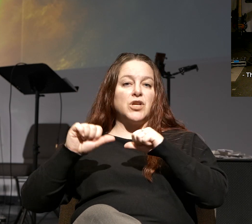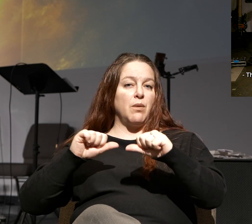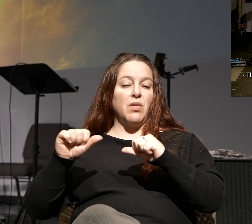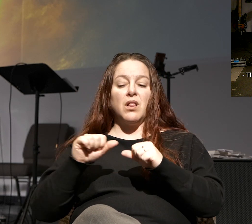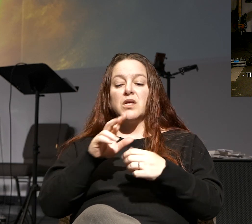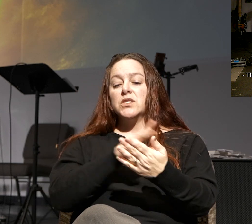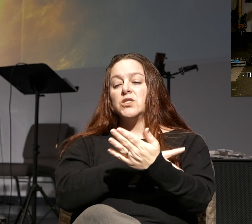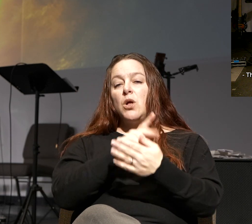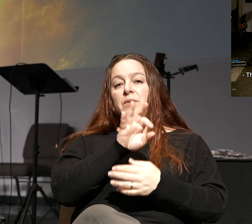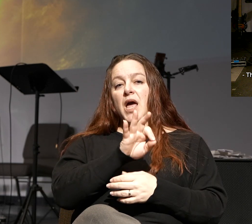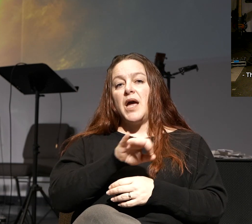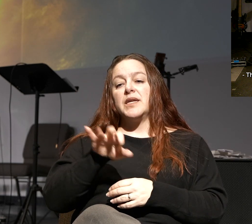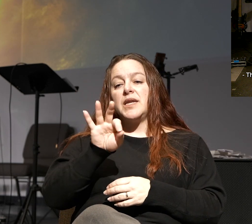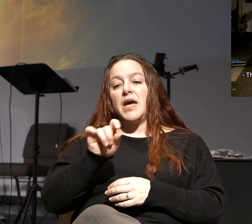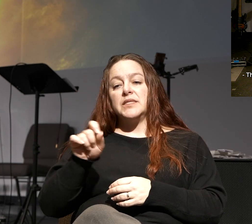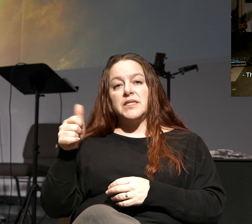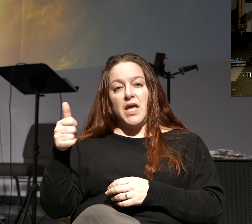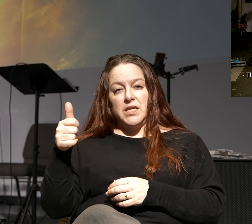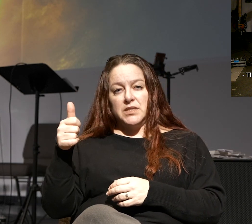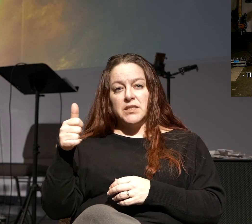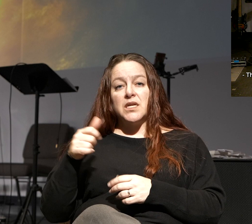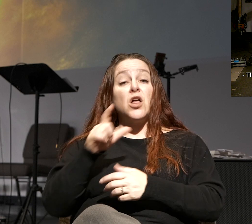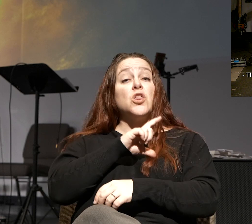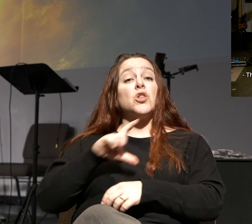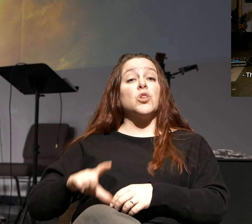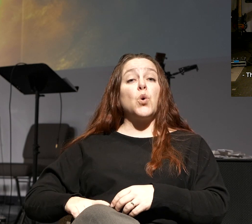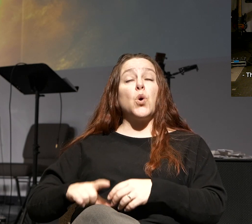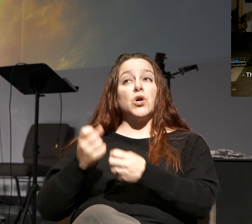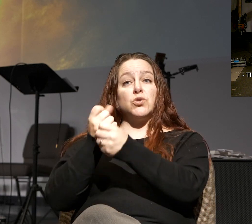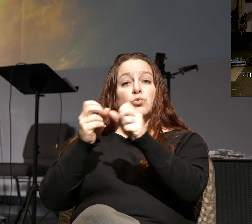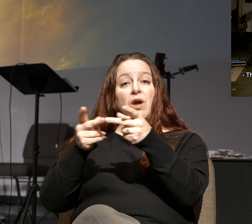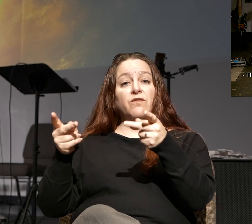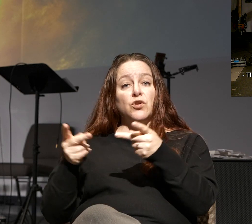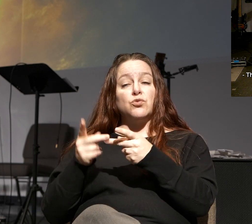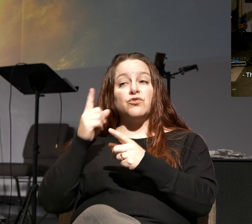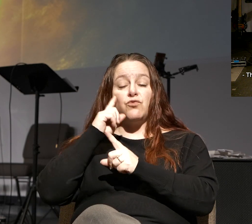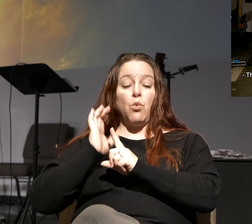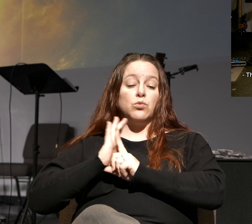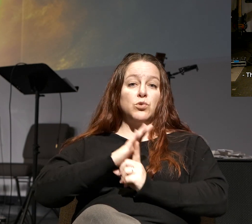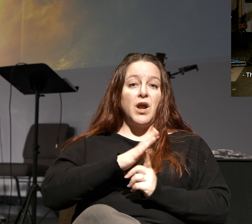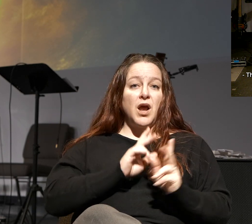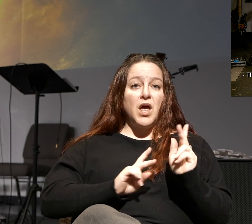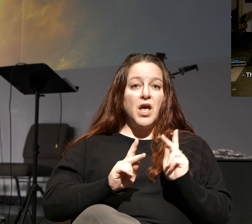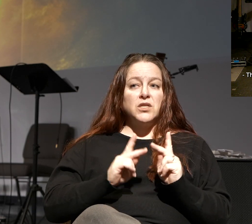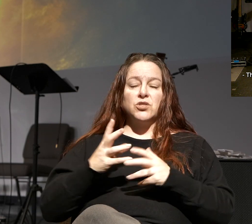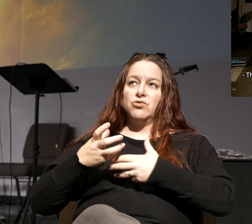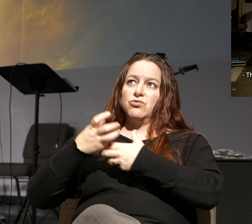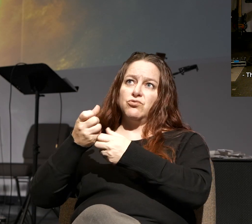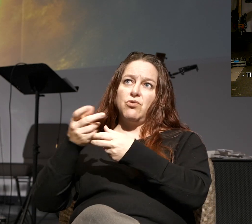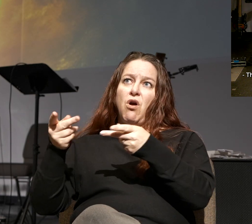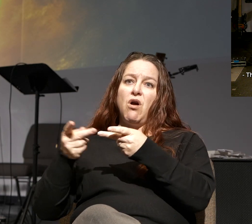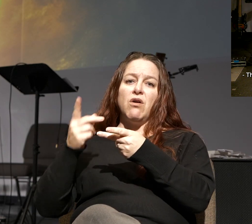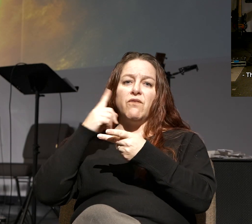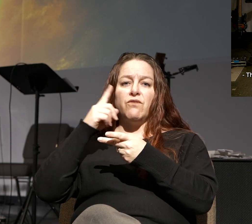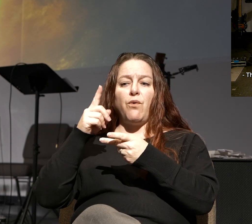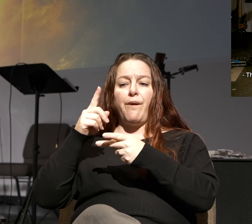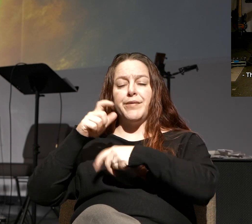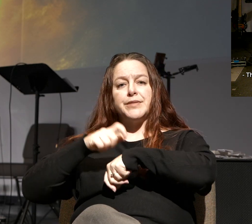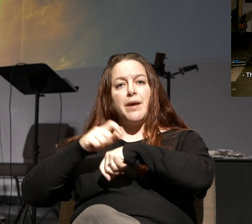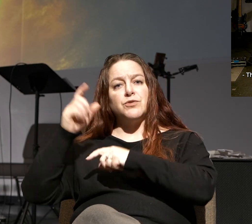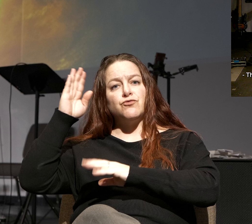Psalm 9, 9, and 10. The Lord is a refuge for the oppressed, a stronghold in times of trouble.